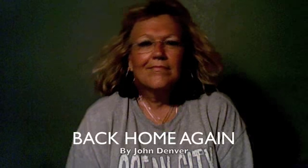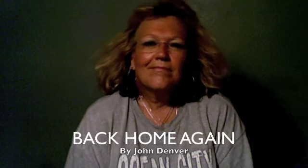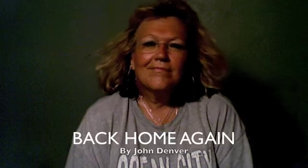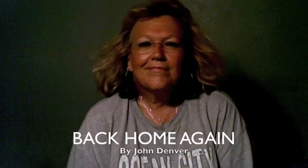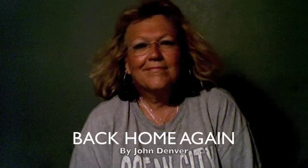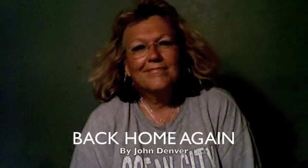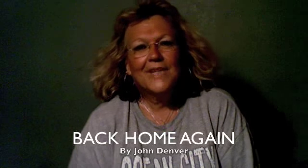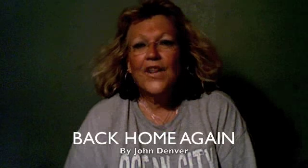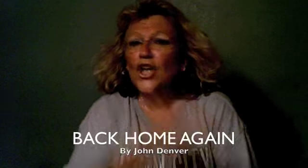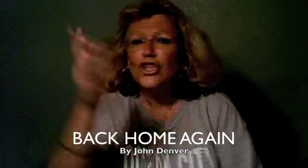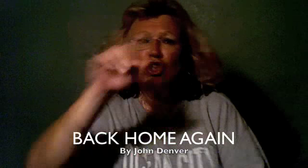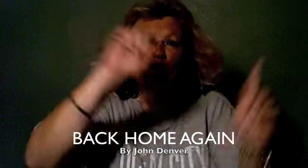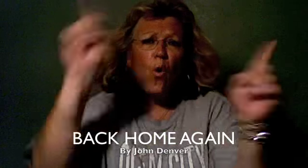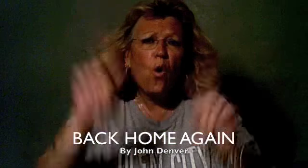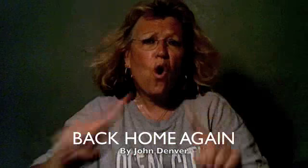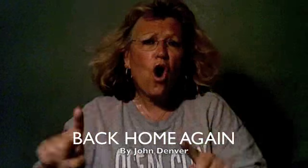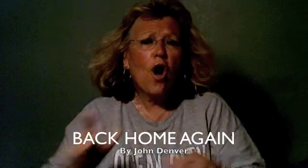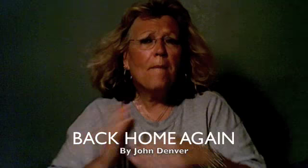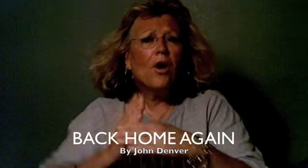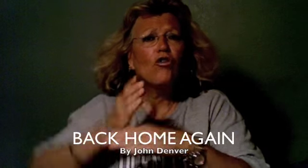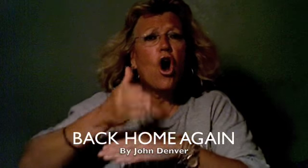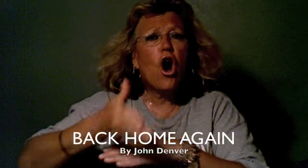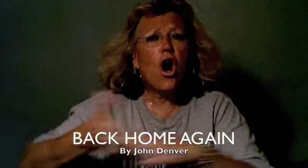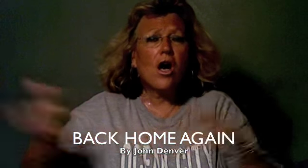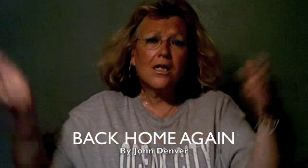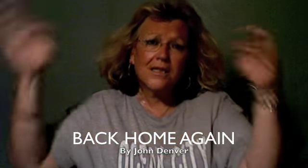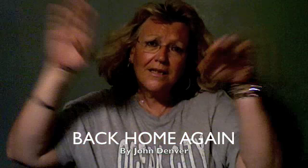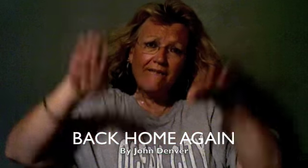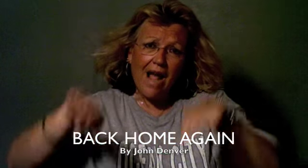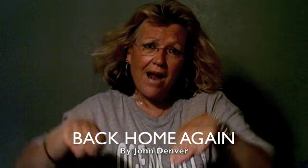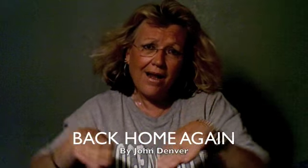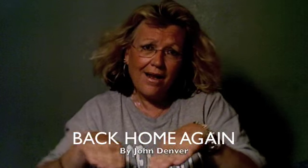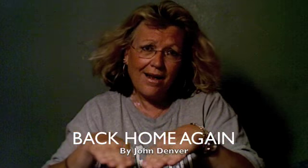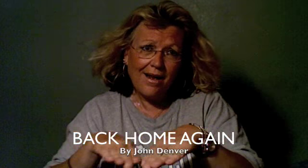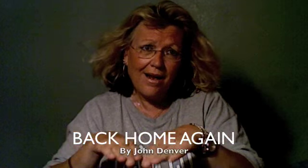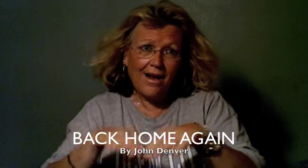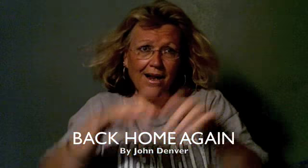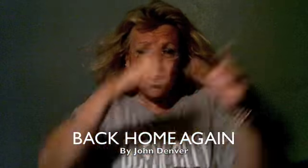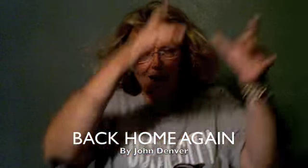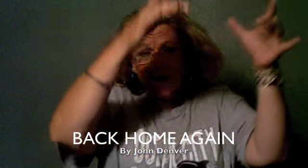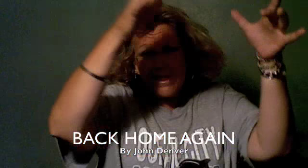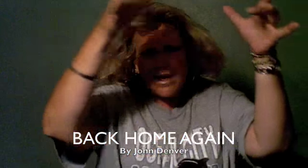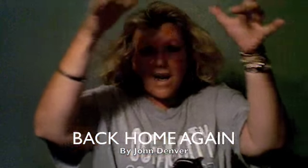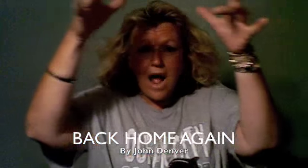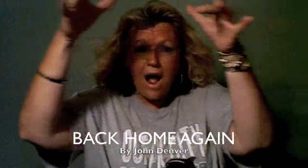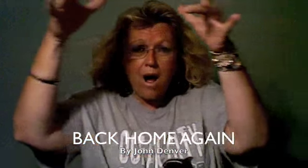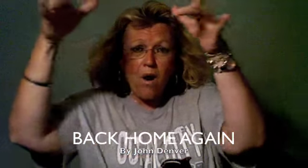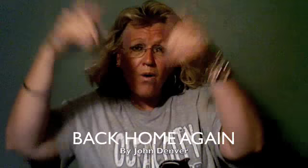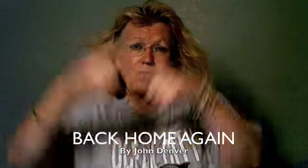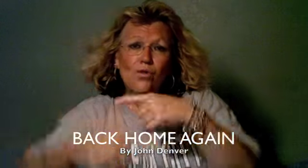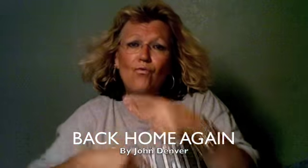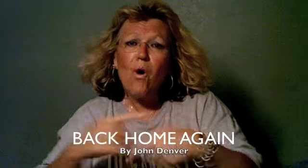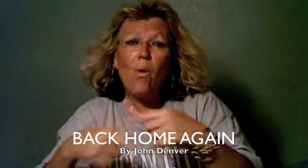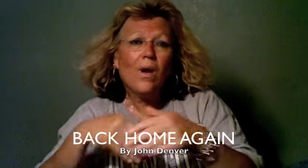There's a storm across the valley, and clouds are rolling